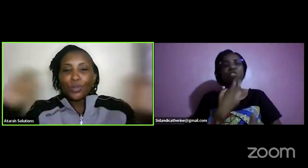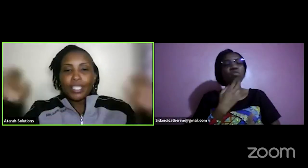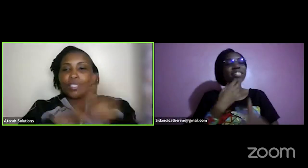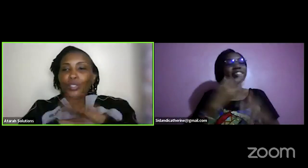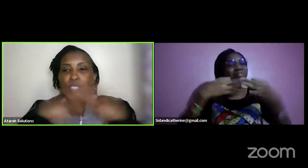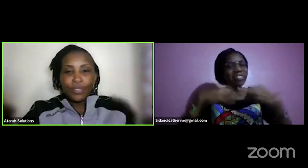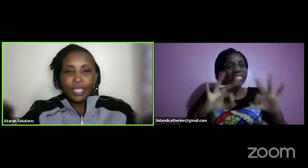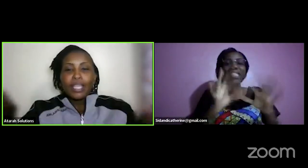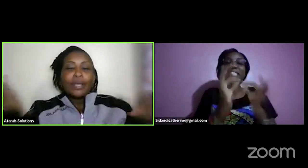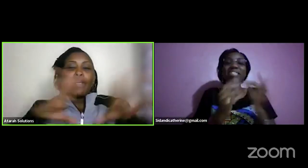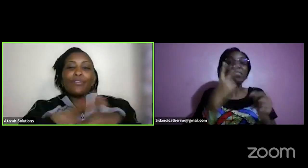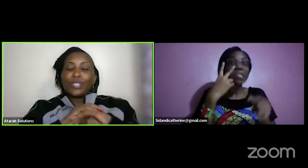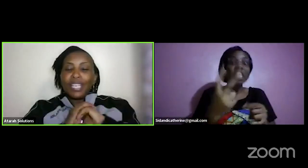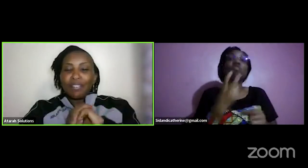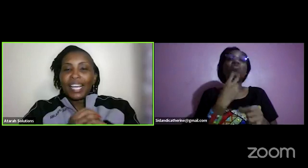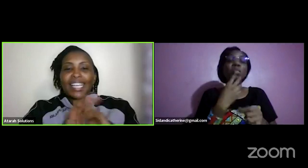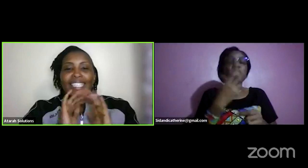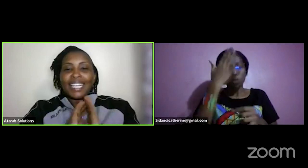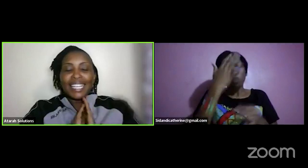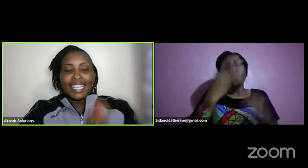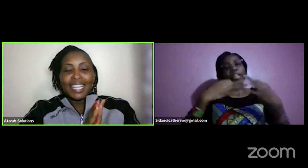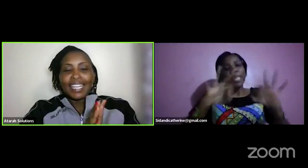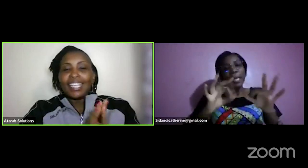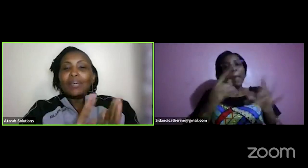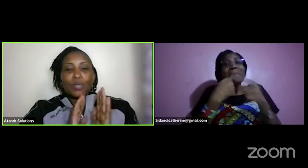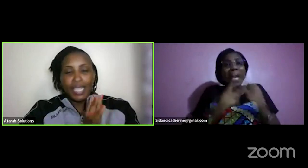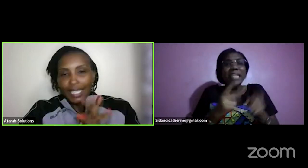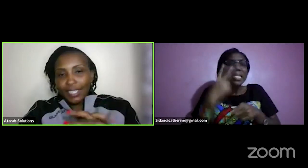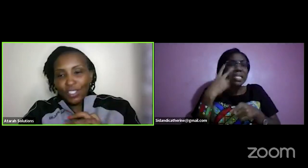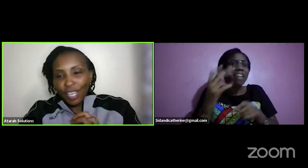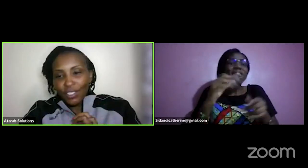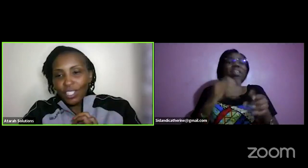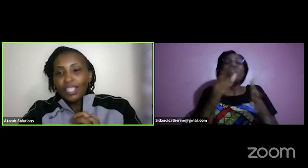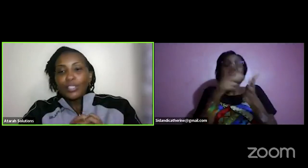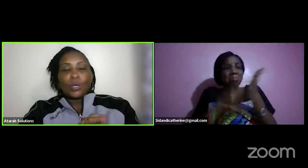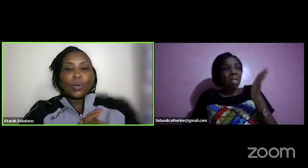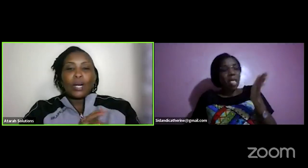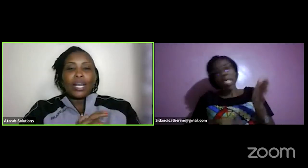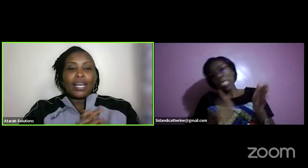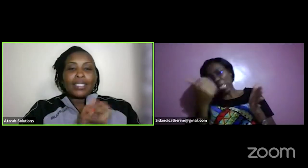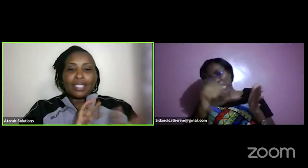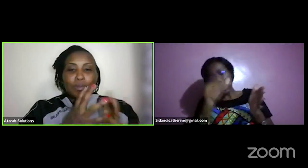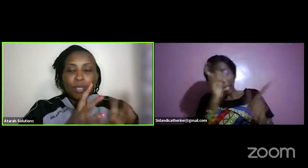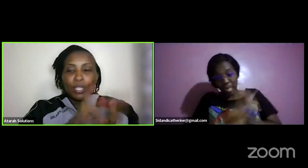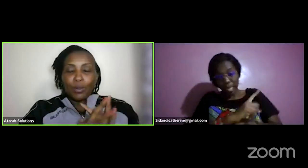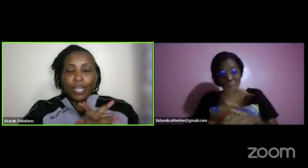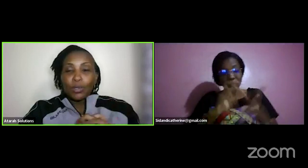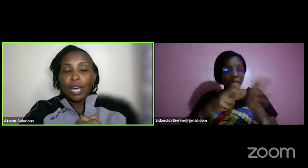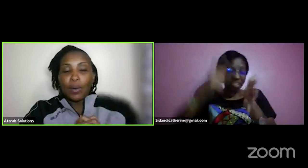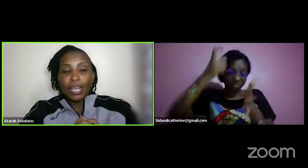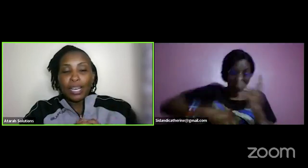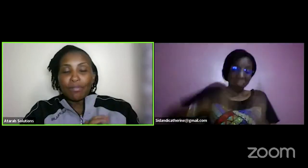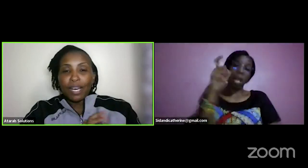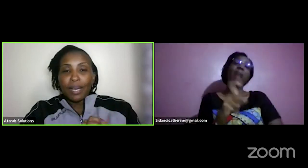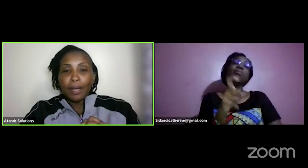written tuesday just know it's free but if you see a flyer written any other day most likely it's charged so uh just be on the lookout